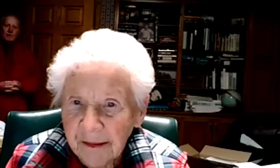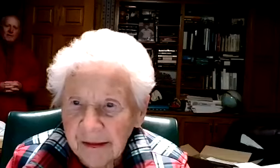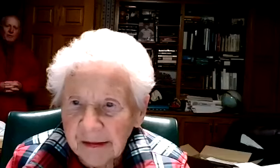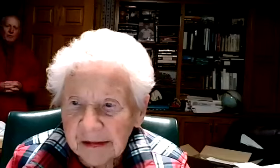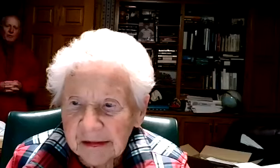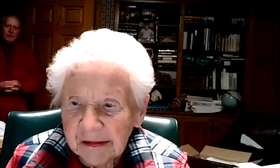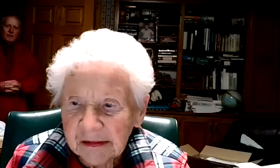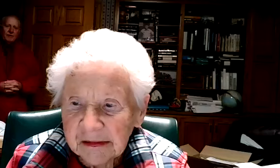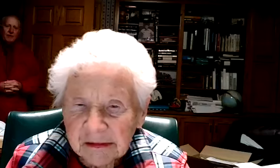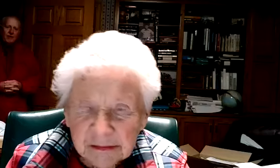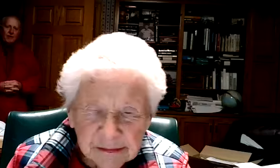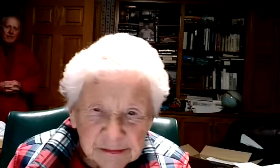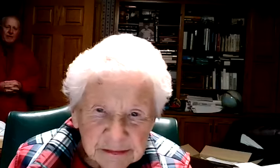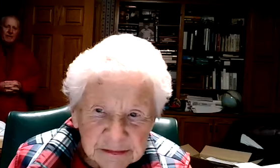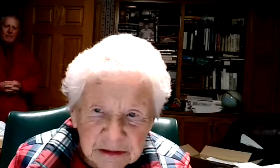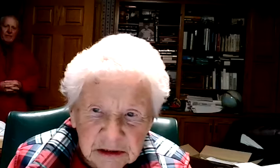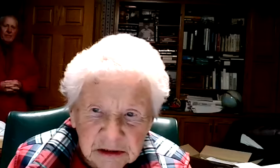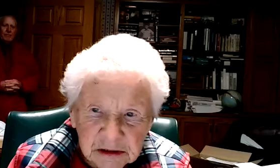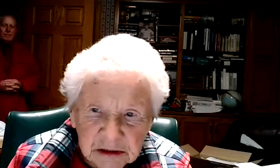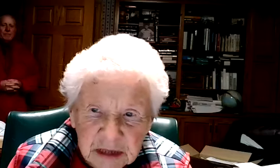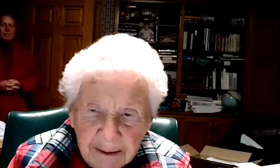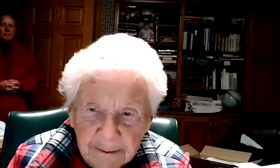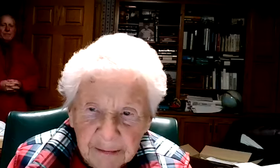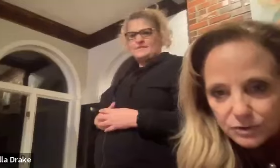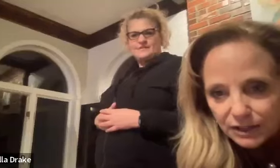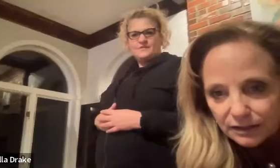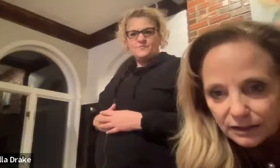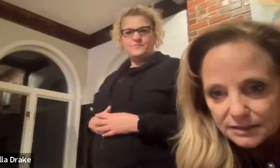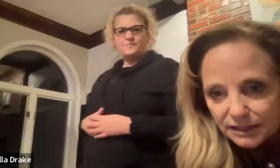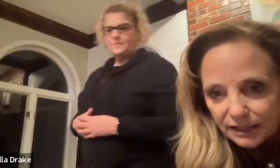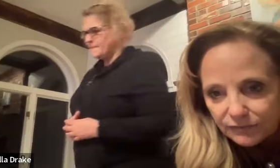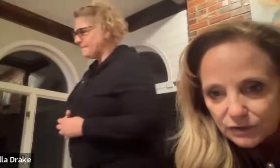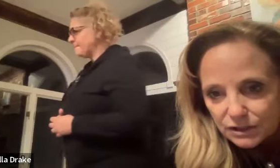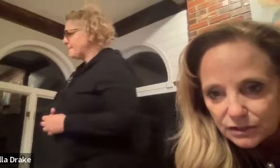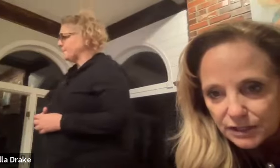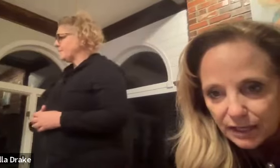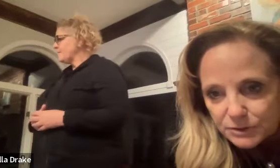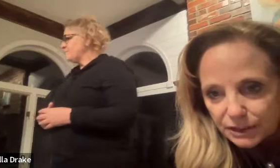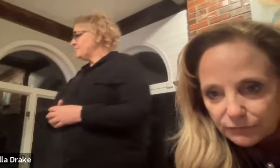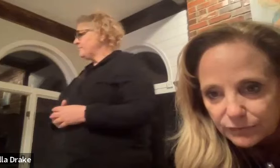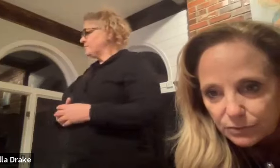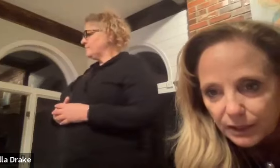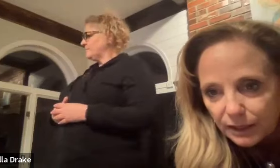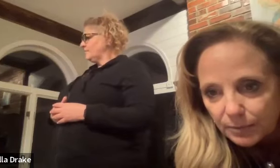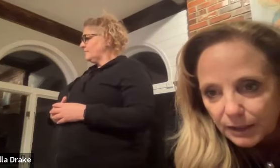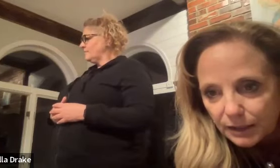lips aren't moving she's not talking to him yeah i'm trying to look and see if there's closed captioning for joanne but